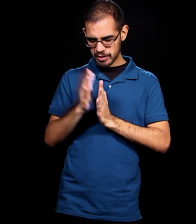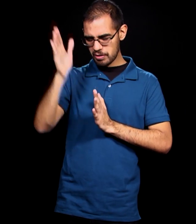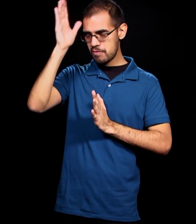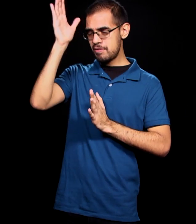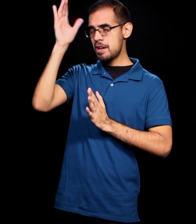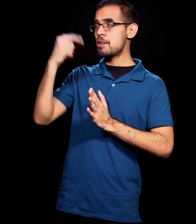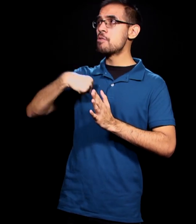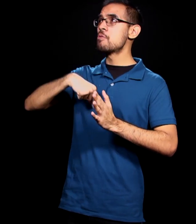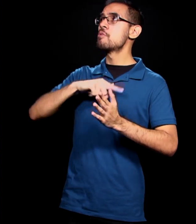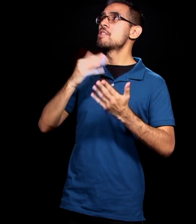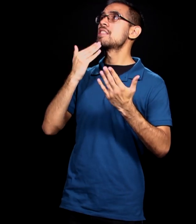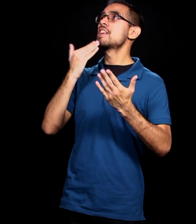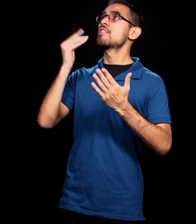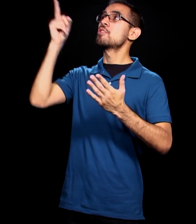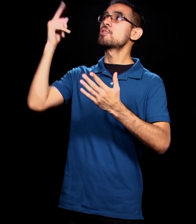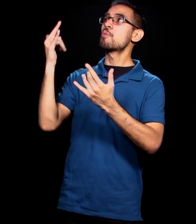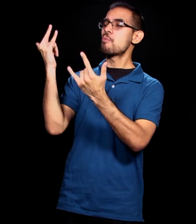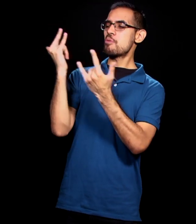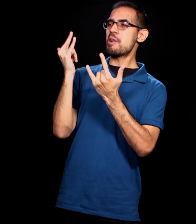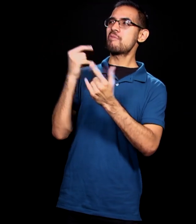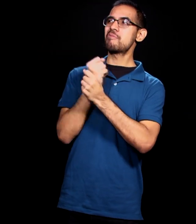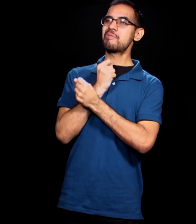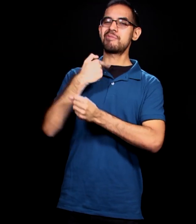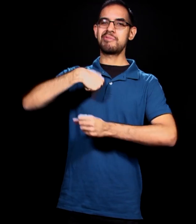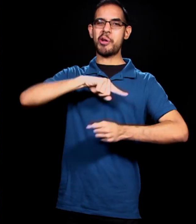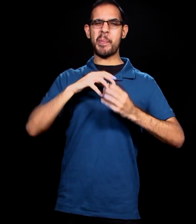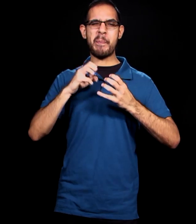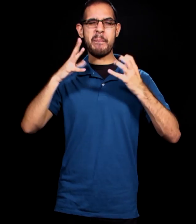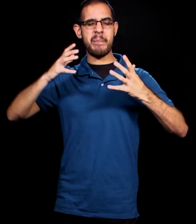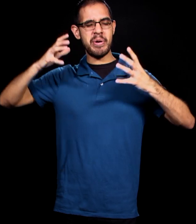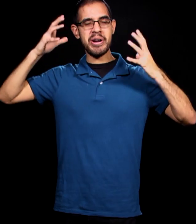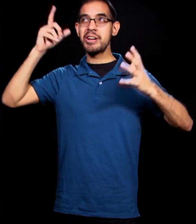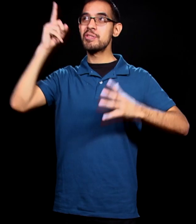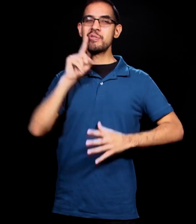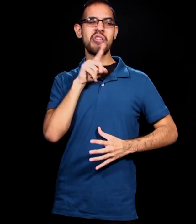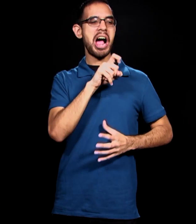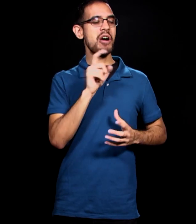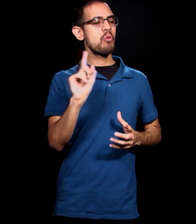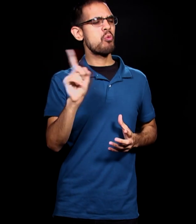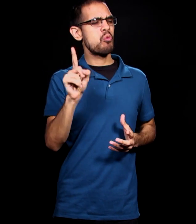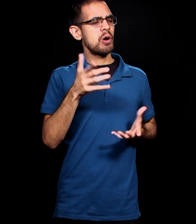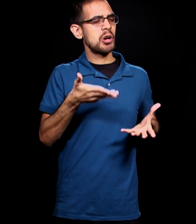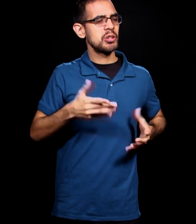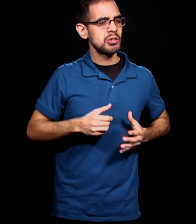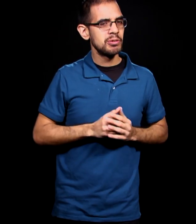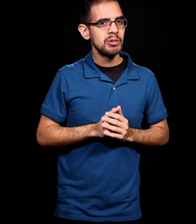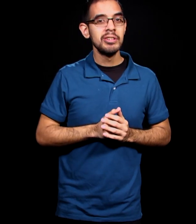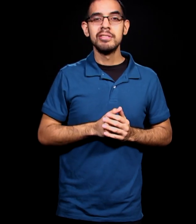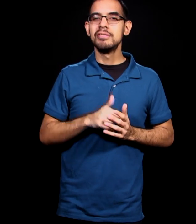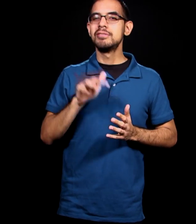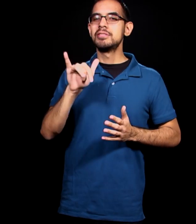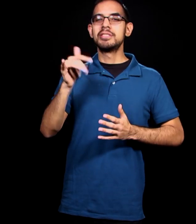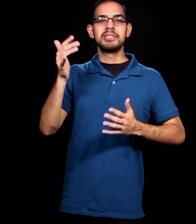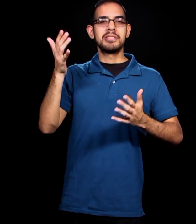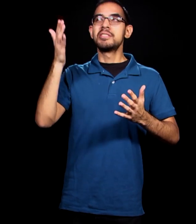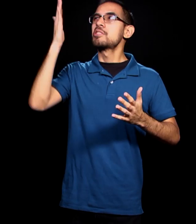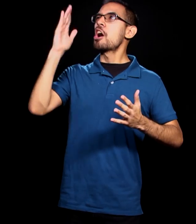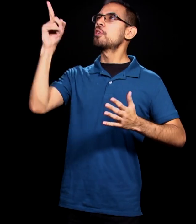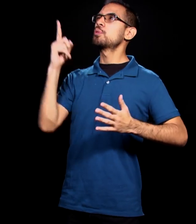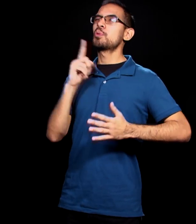you've loved us so much that you asked us the question, where are you? That God, you asked the question, knowing